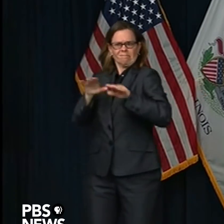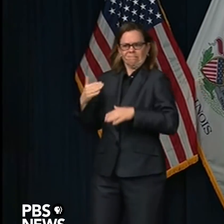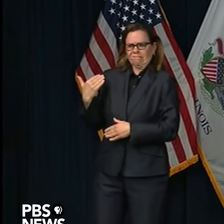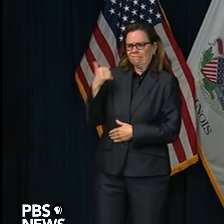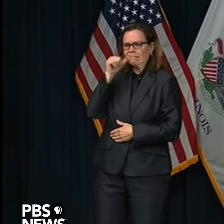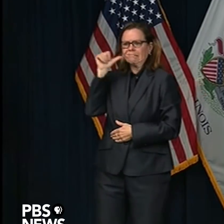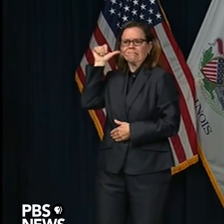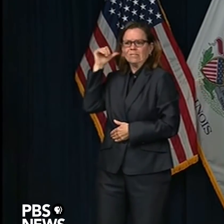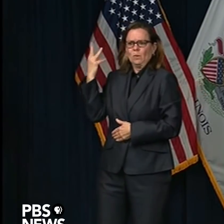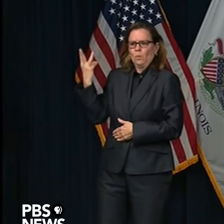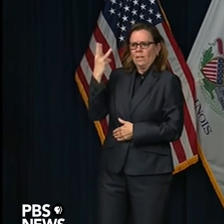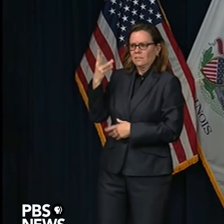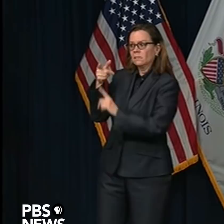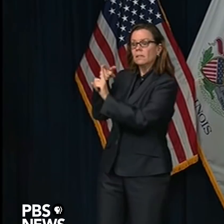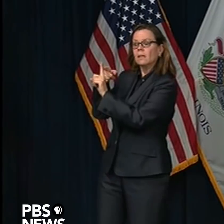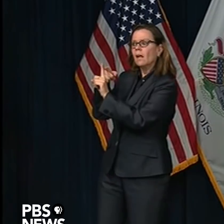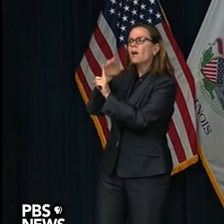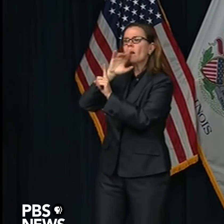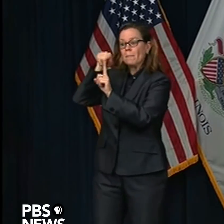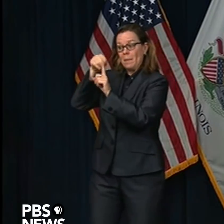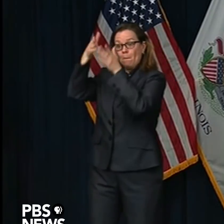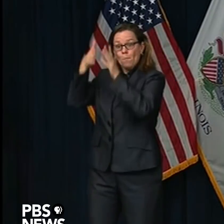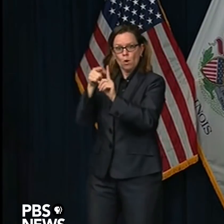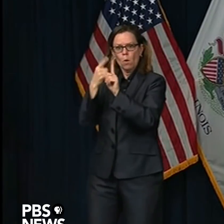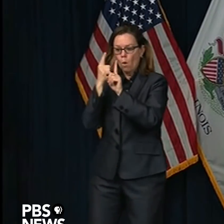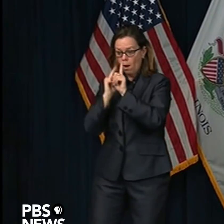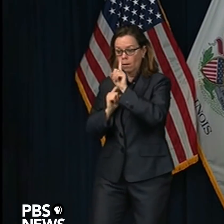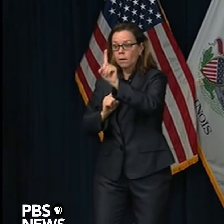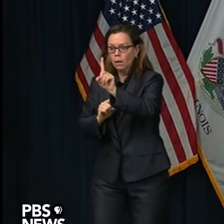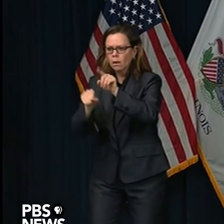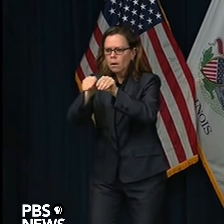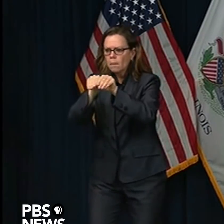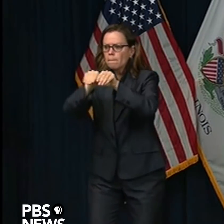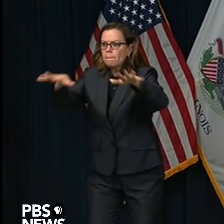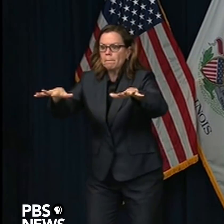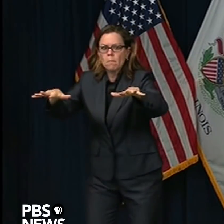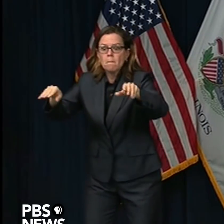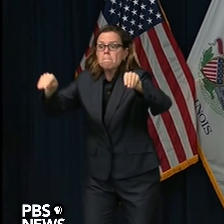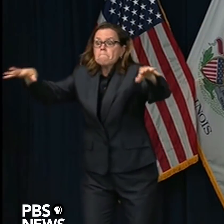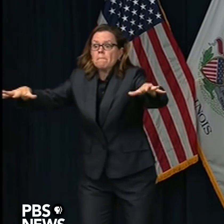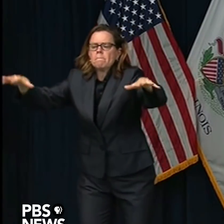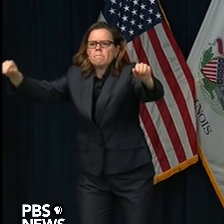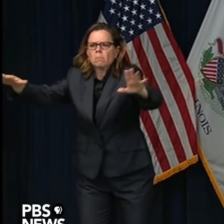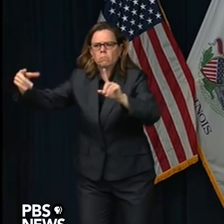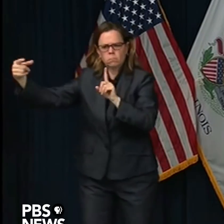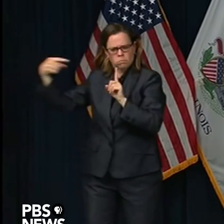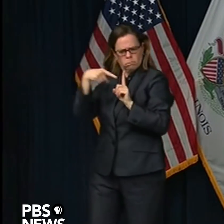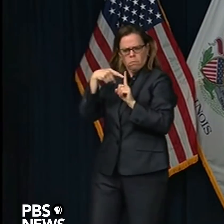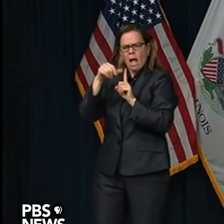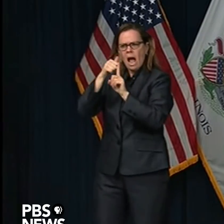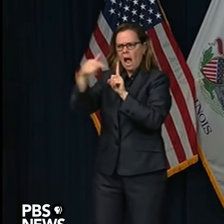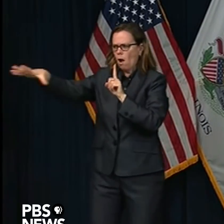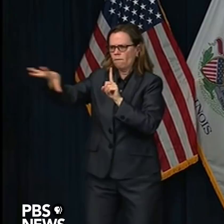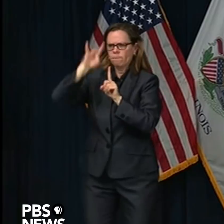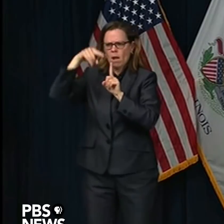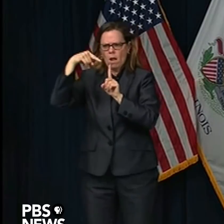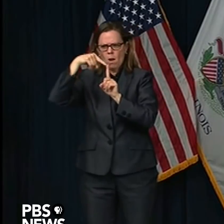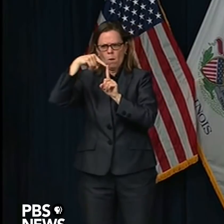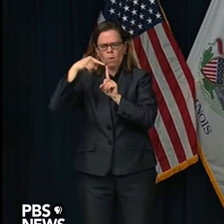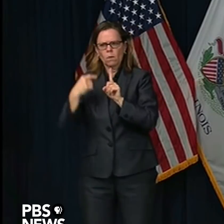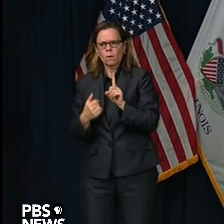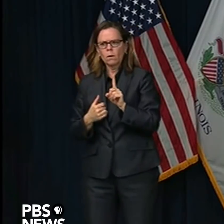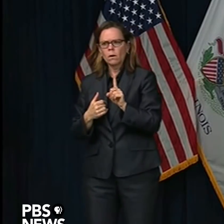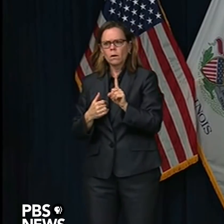they tracked him. What does this case show overall and the warning to people that continue to live their life as they normally would?